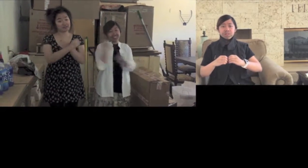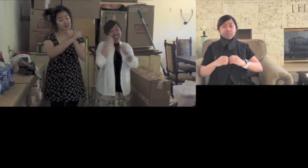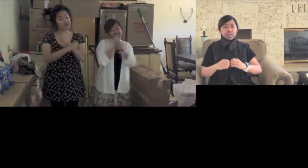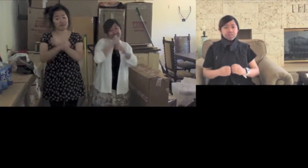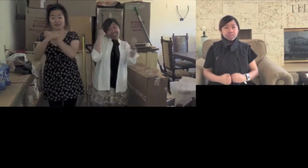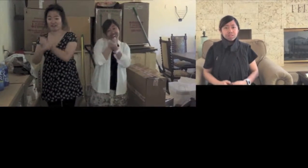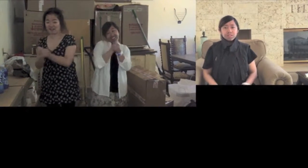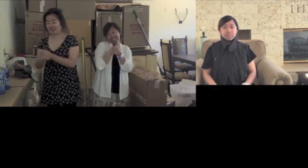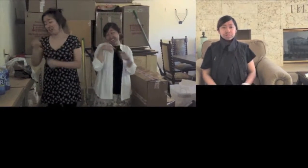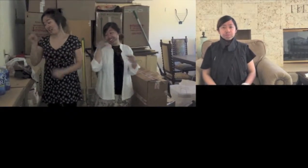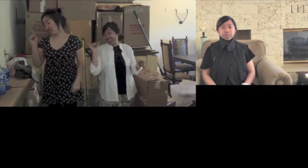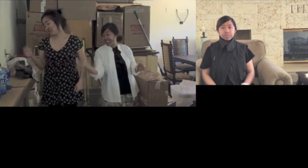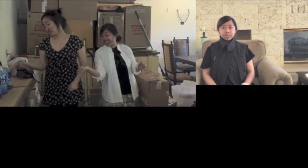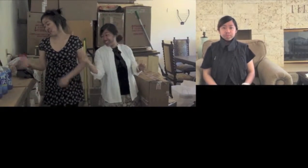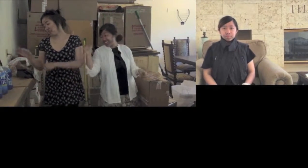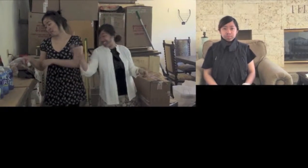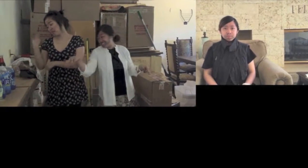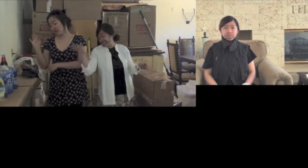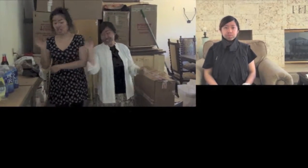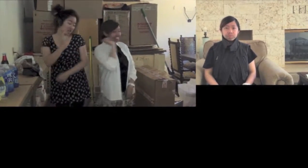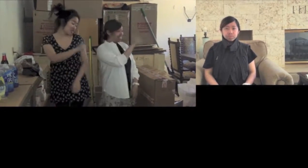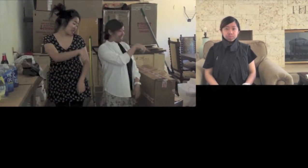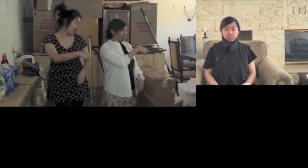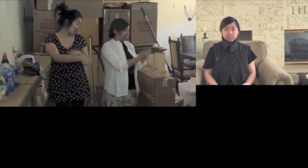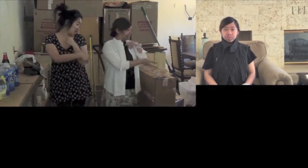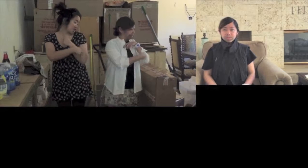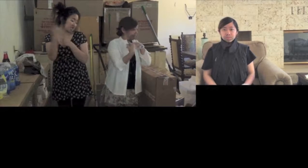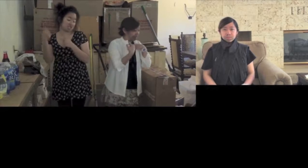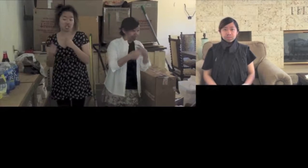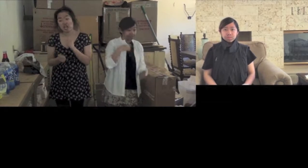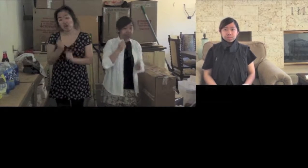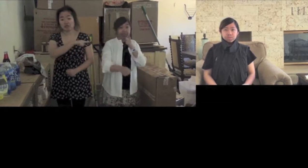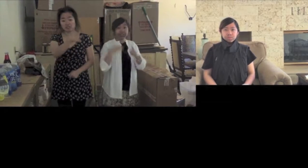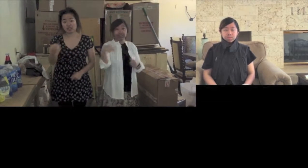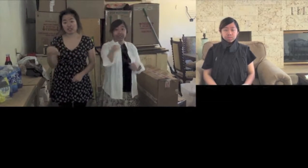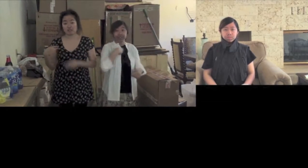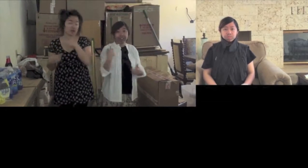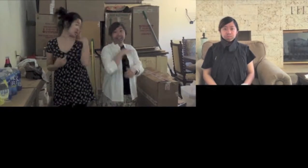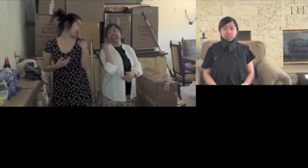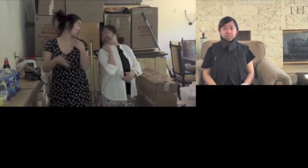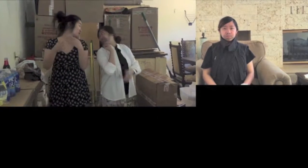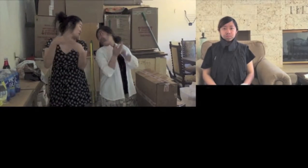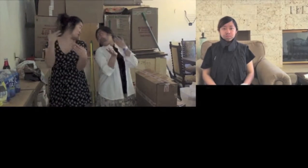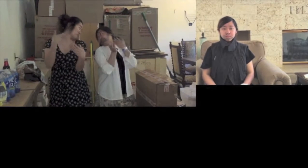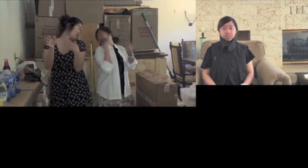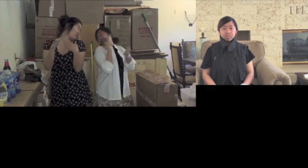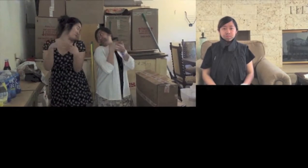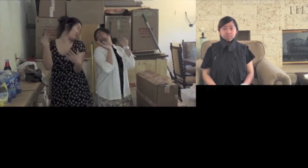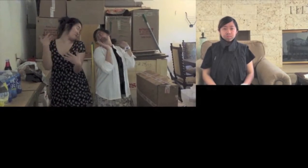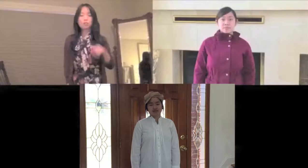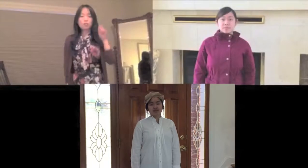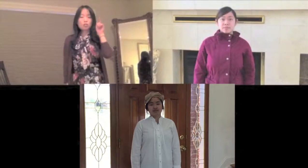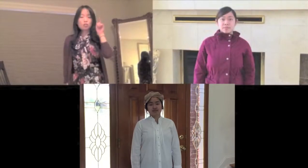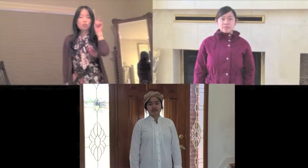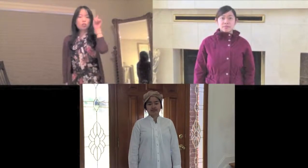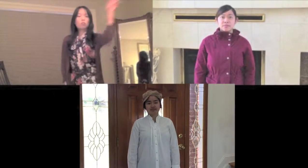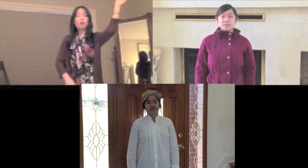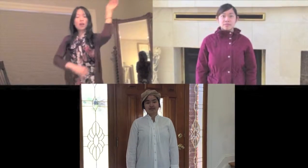a free fall fall. Hear a little dip, hear a little touch. I shall let my promise from thy darkness come. Every